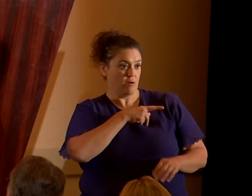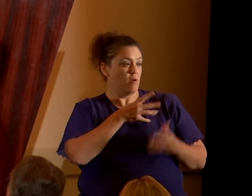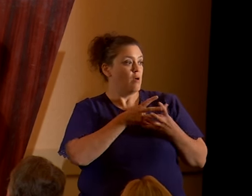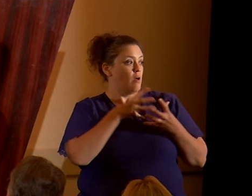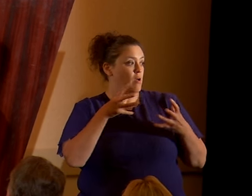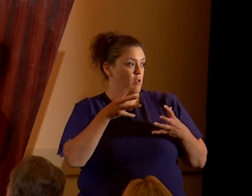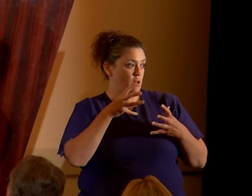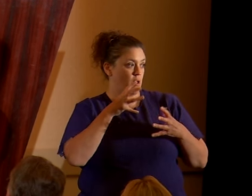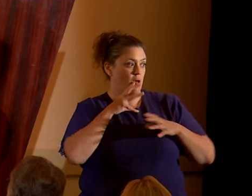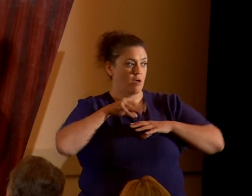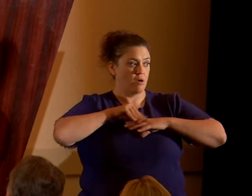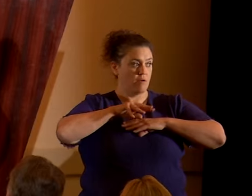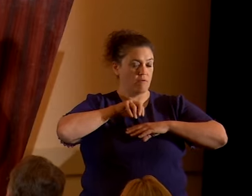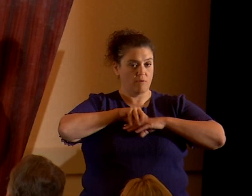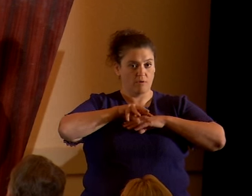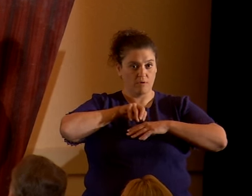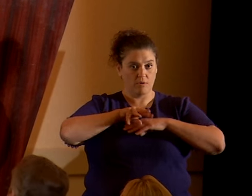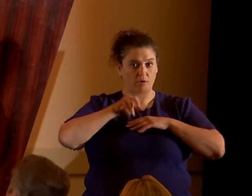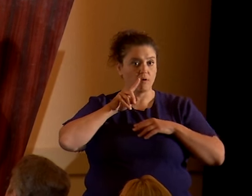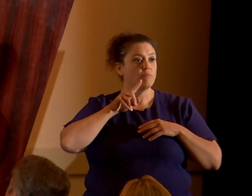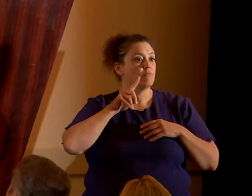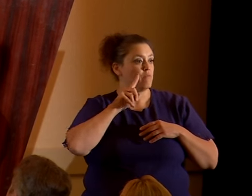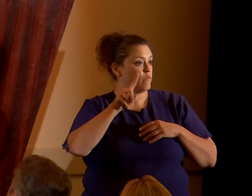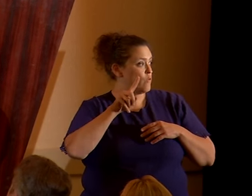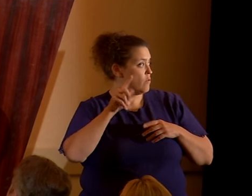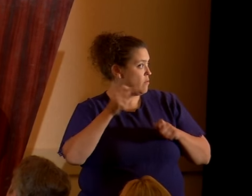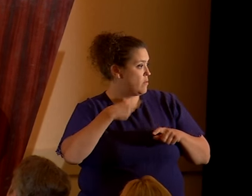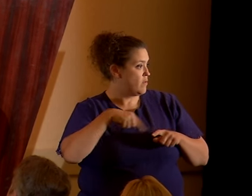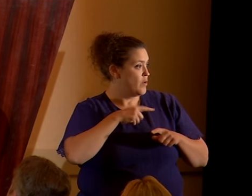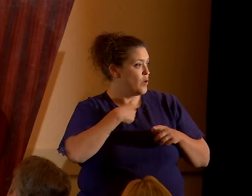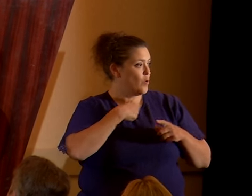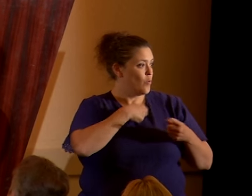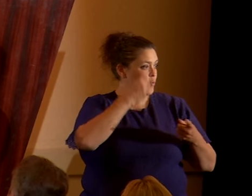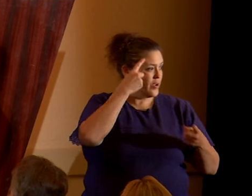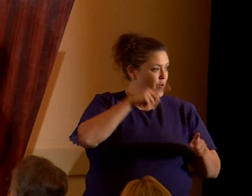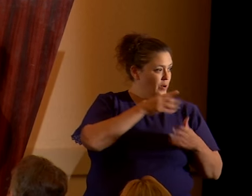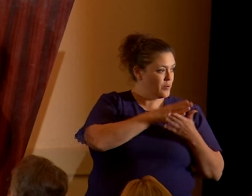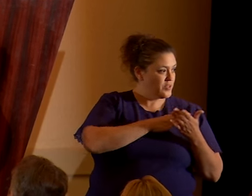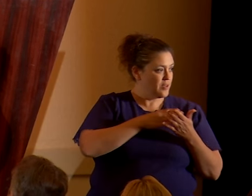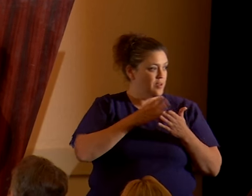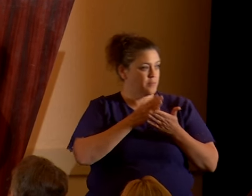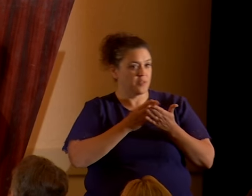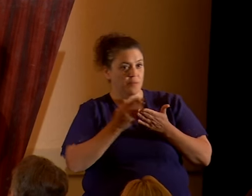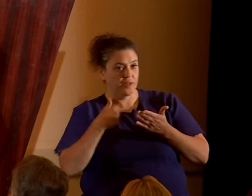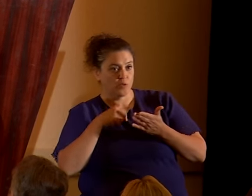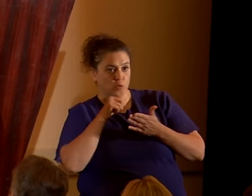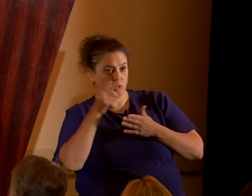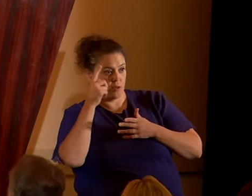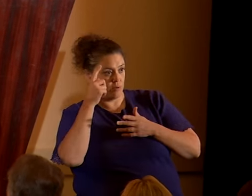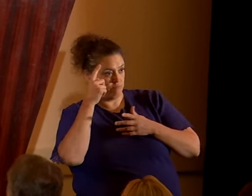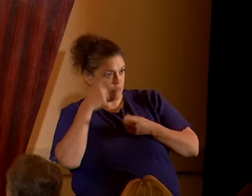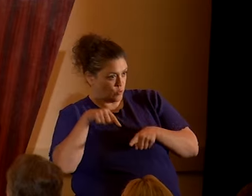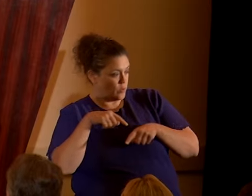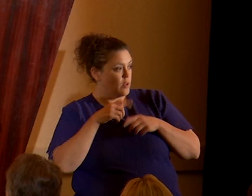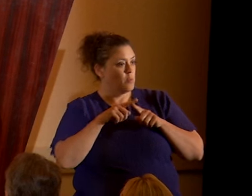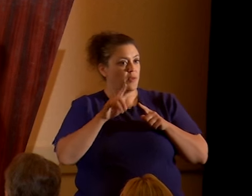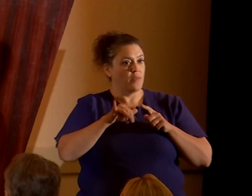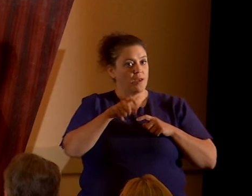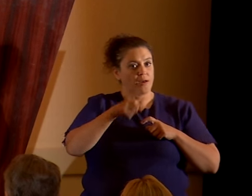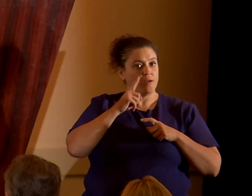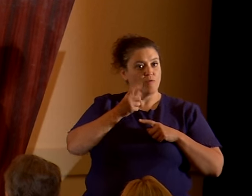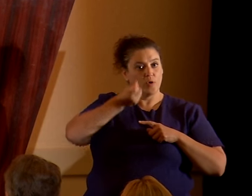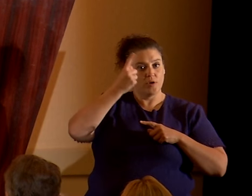of good ideas brought forth. Some we agree with, some we didn't agree with, but the need for understanding and discussion